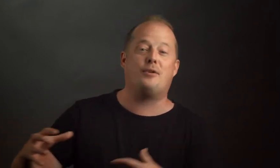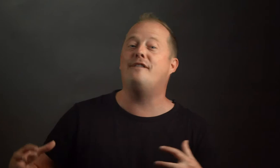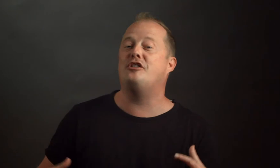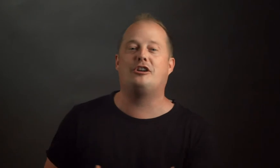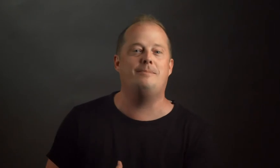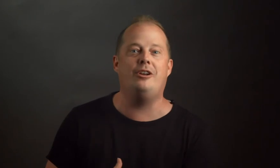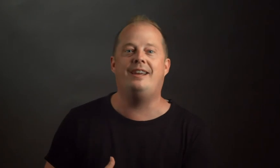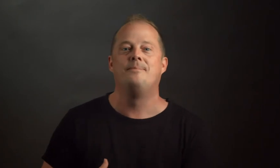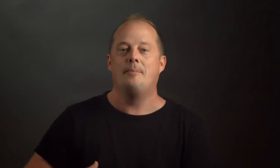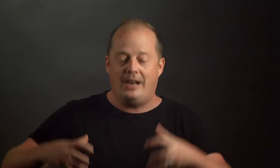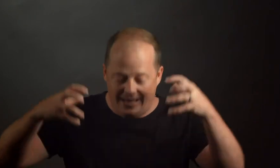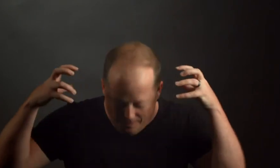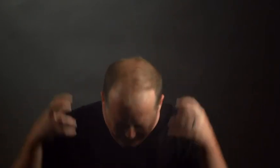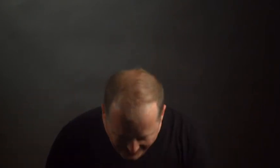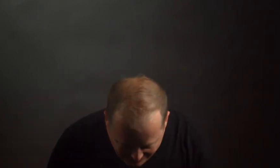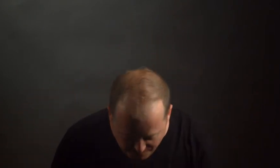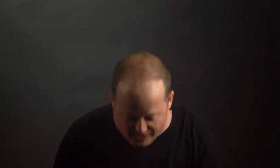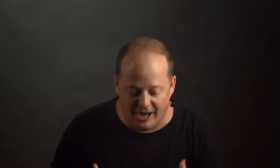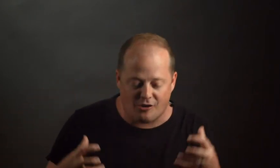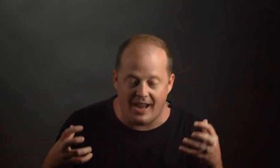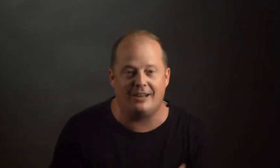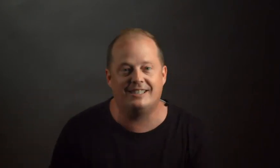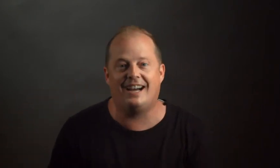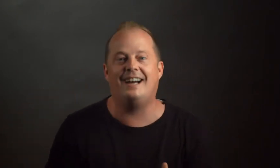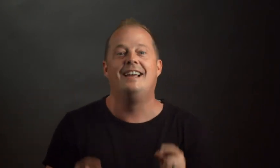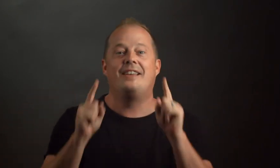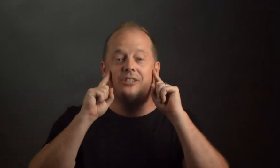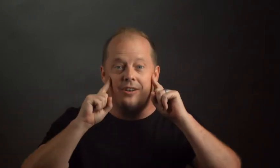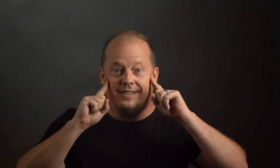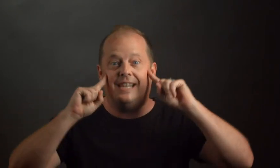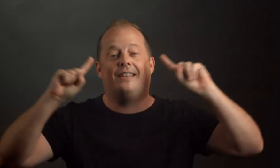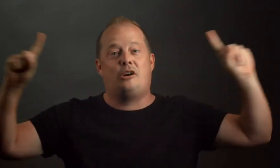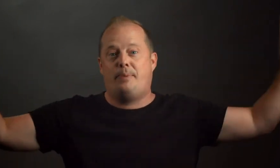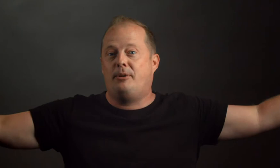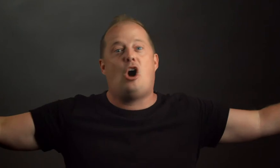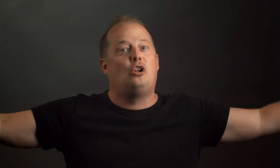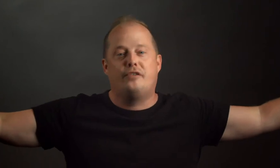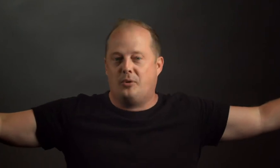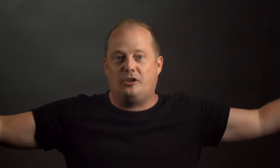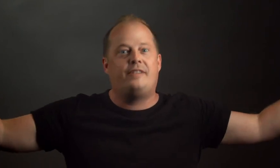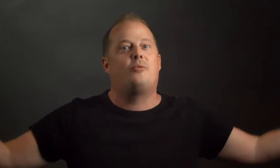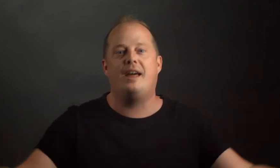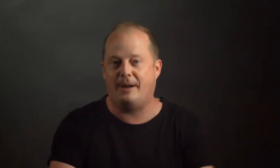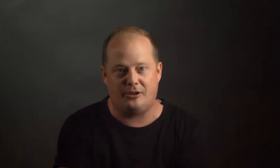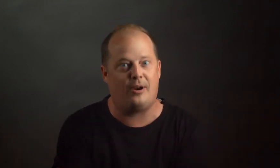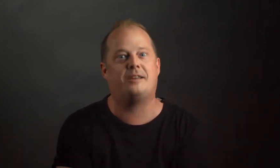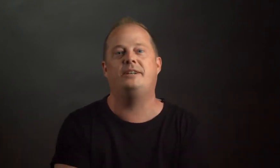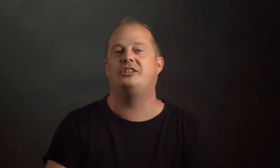praying for their community but in the place of prayer crying out to god they started to see that there are people all over the world and they read about the great commission